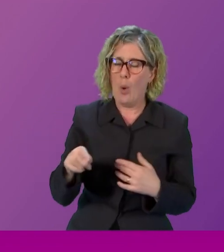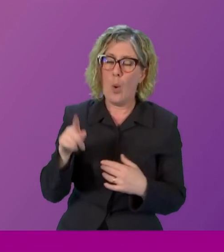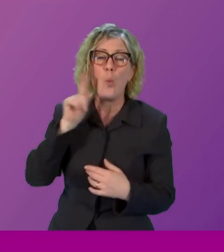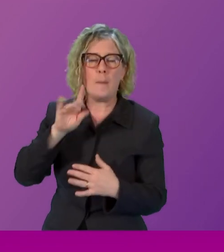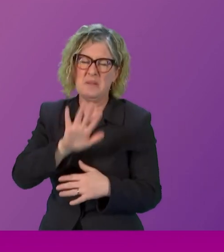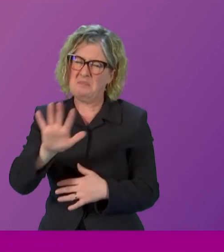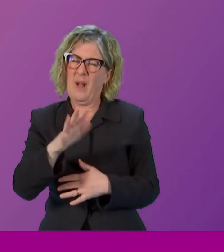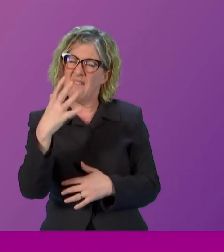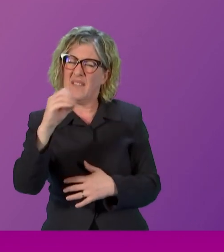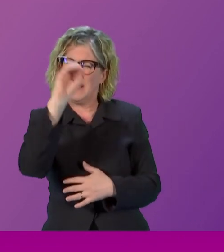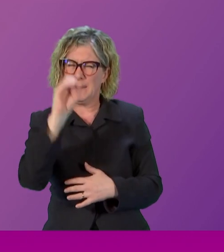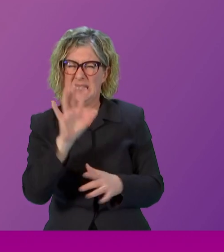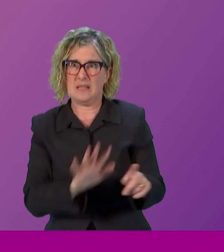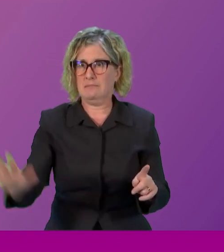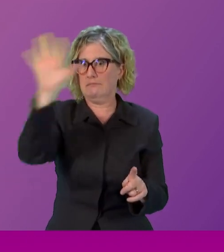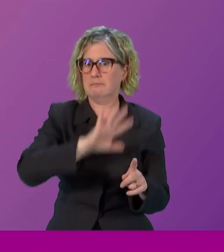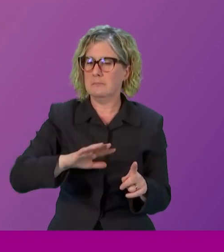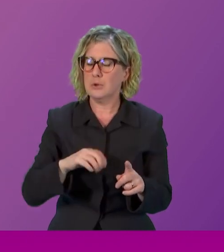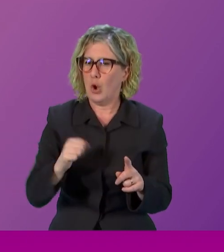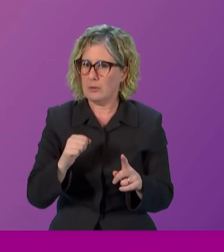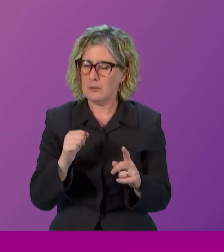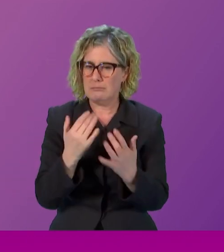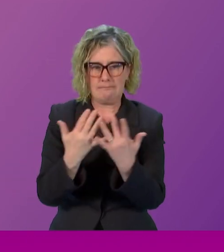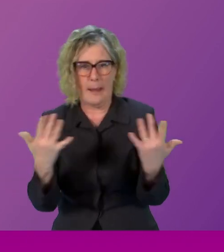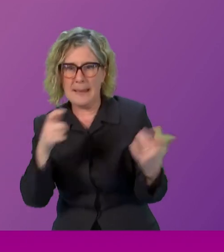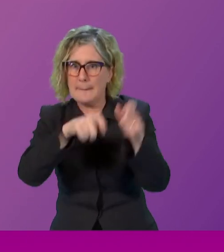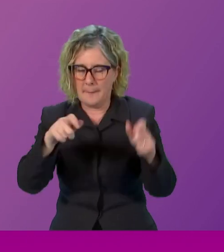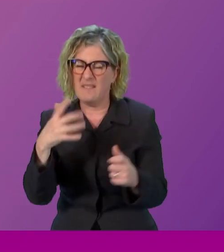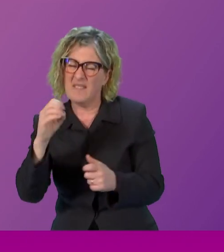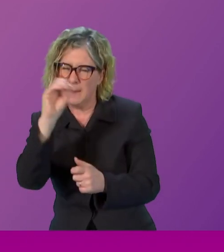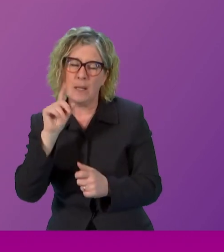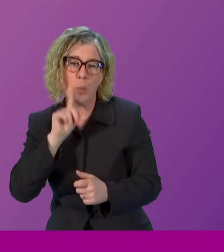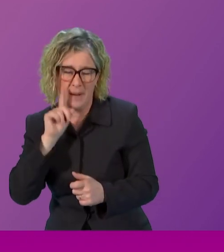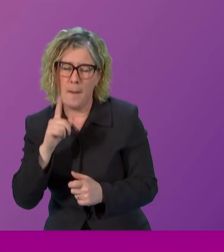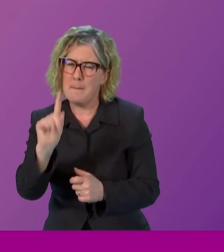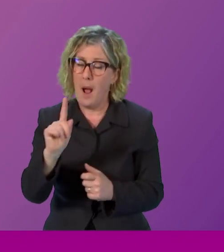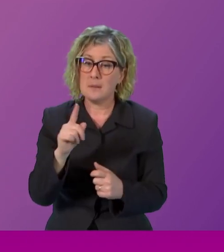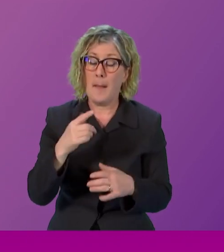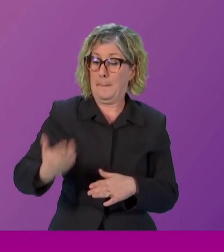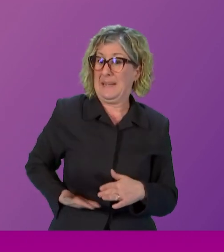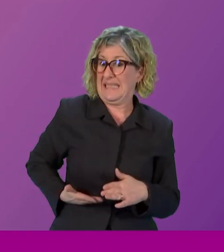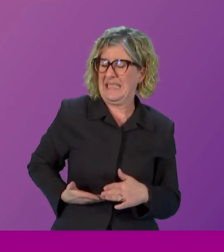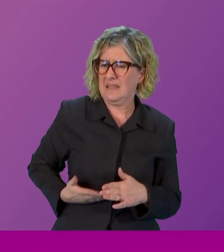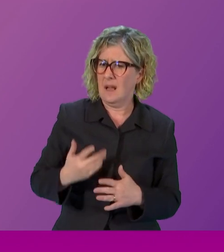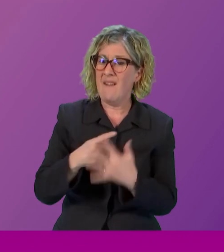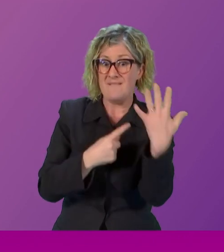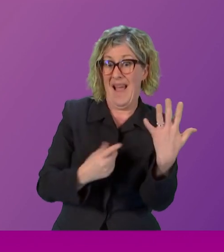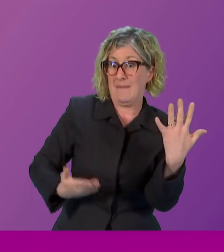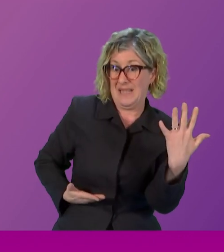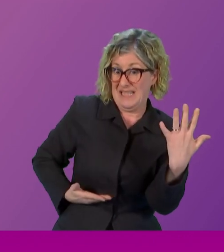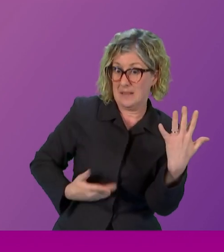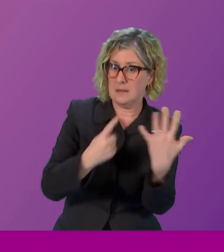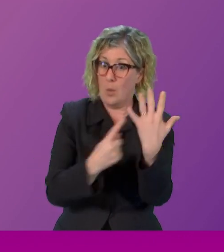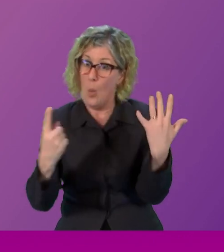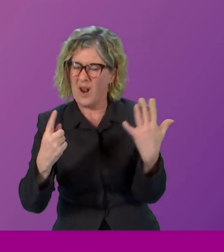population but only around one in five businesses in Scotland is led by a woman so it's time